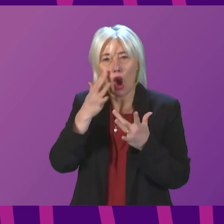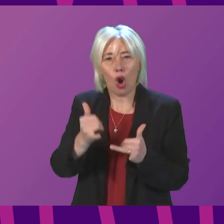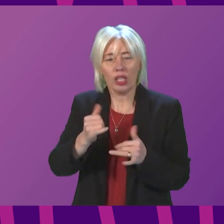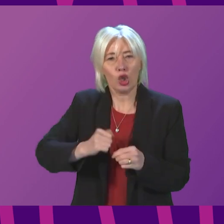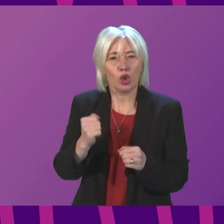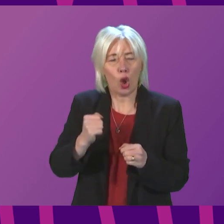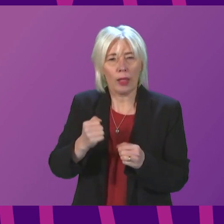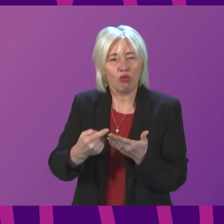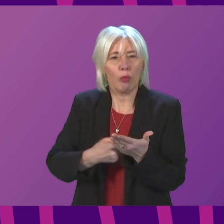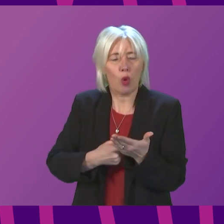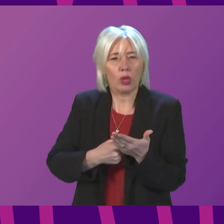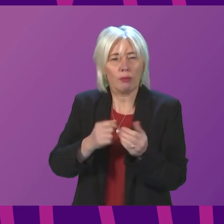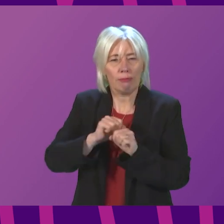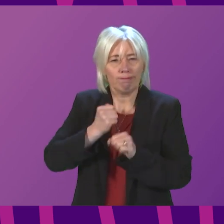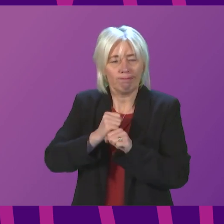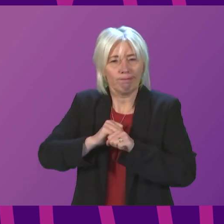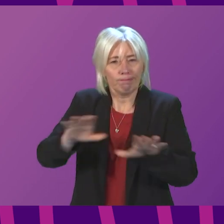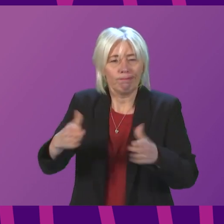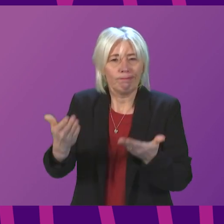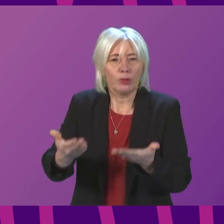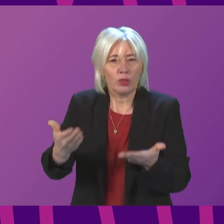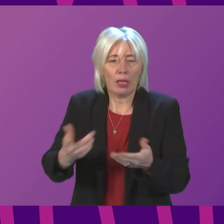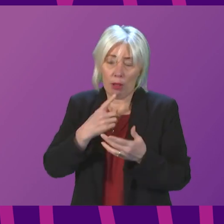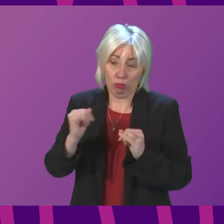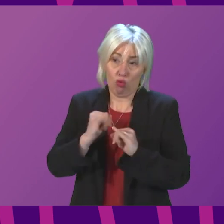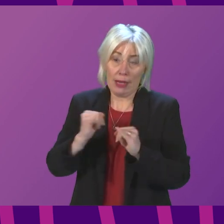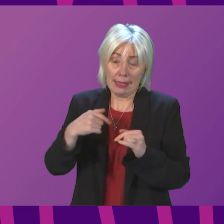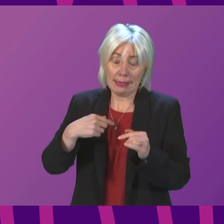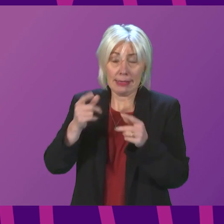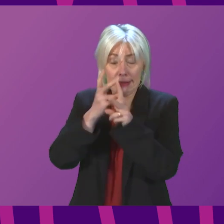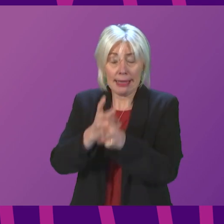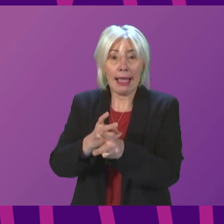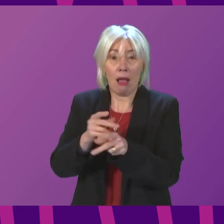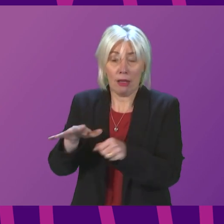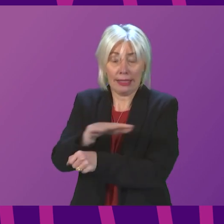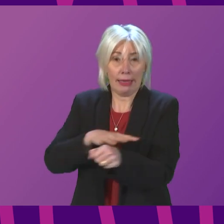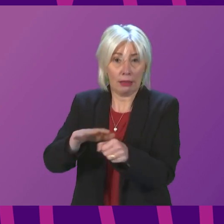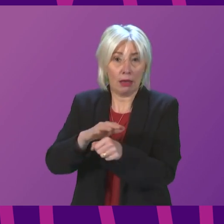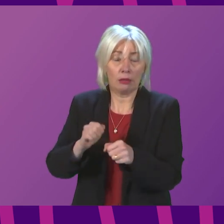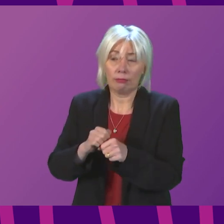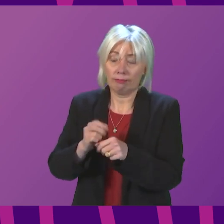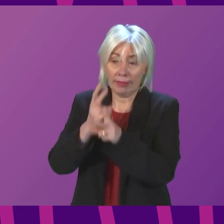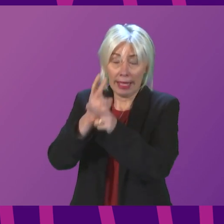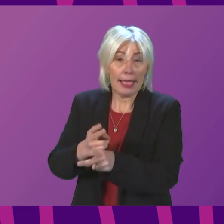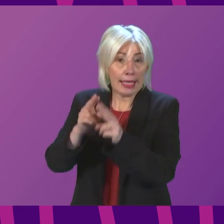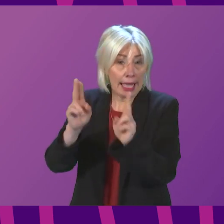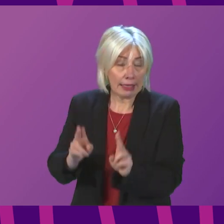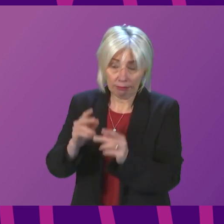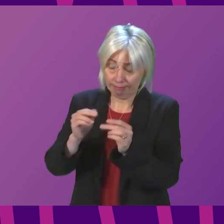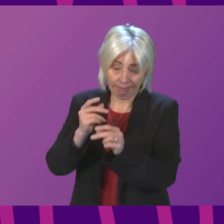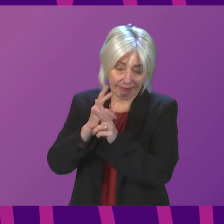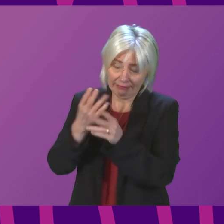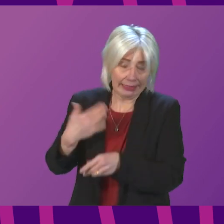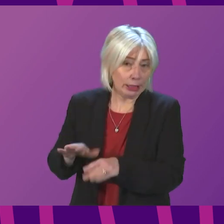published today, which shows the crisis in our care sector. Care needs not being met, poor